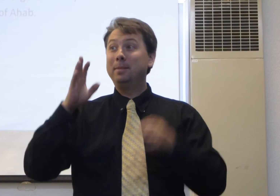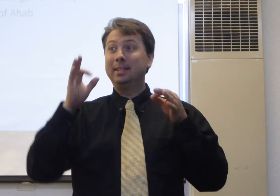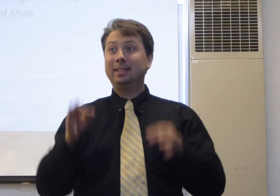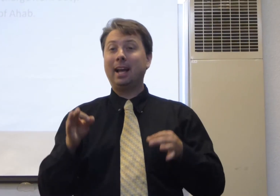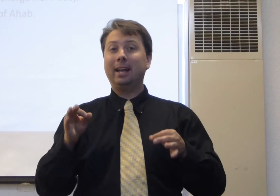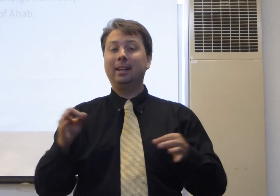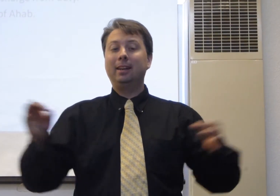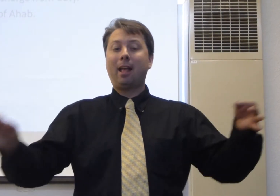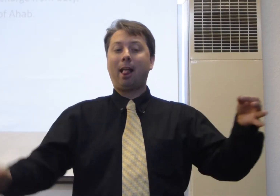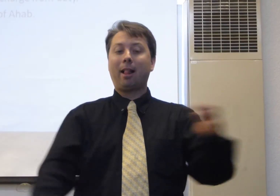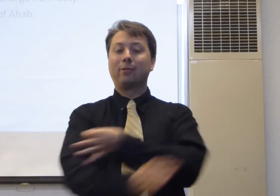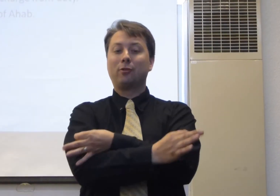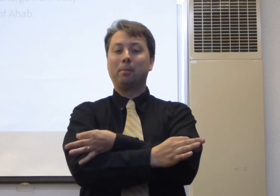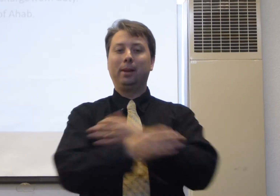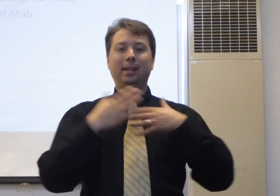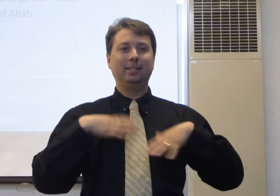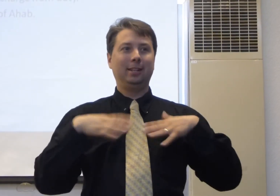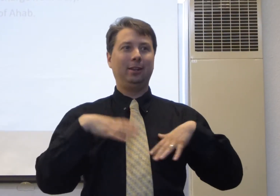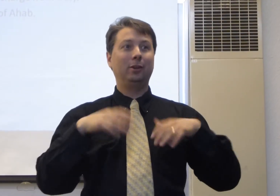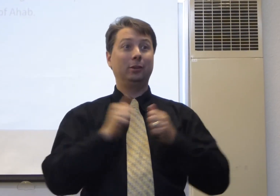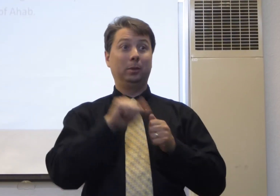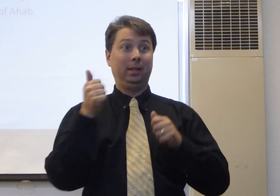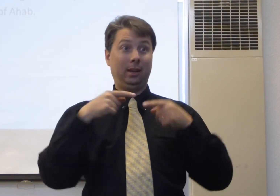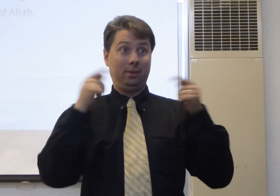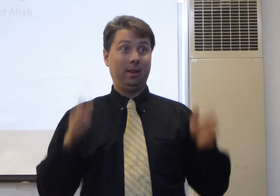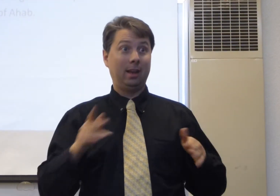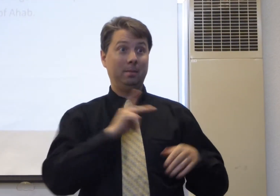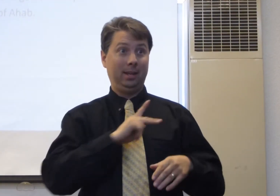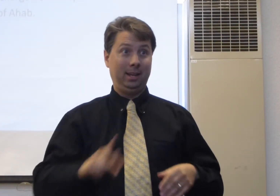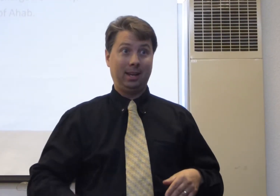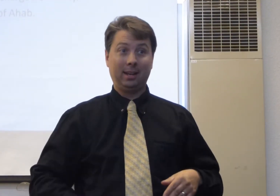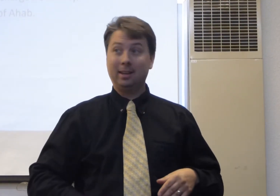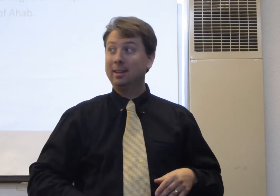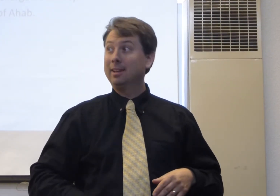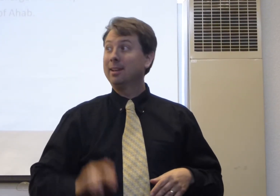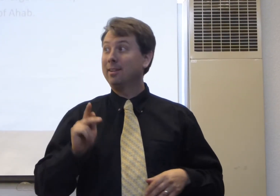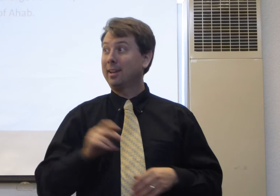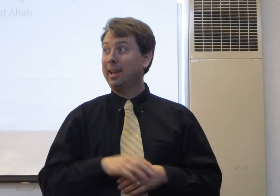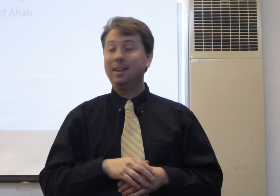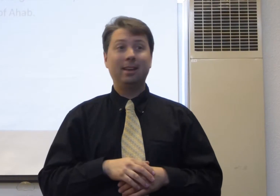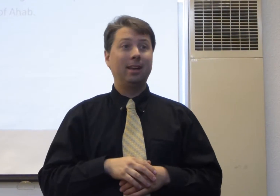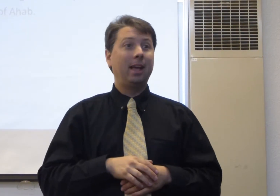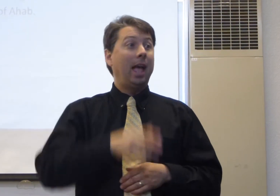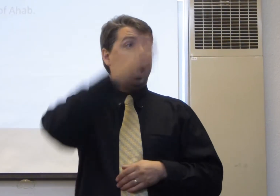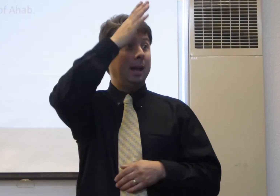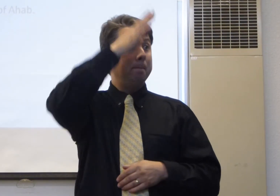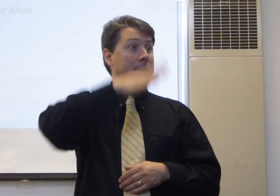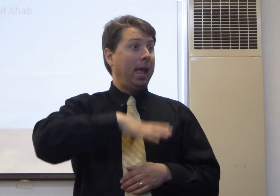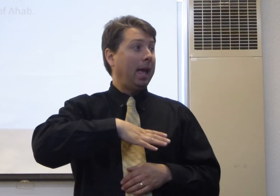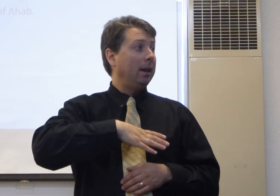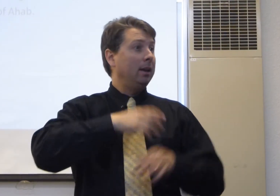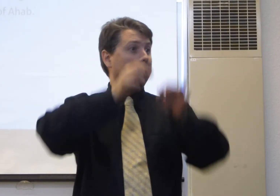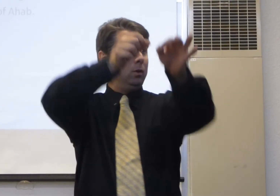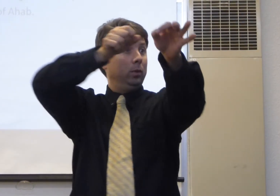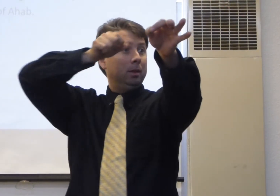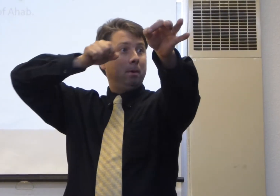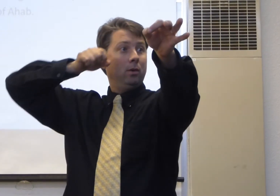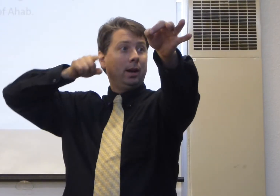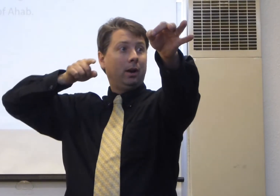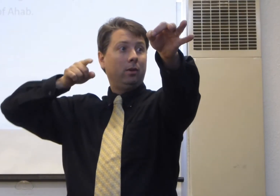decided to replace the clothes with the other enemy king. And a man with a bow and arrow,